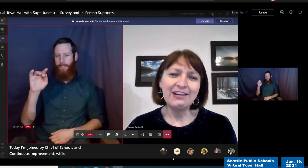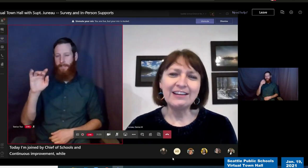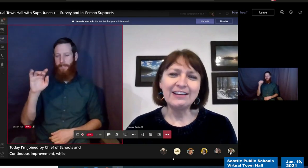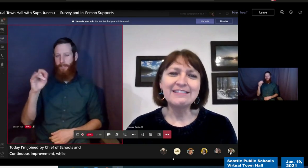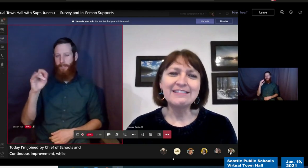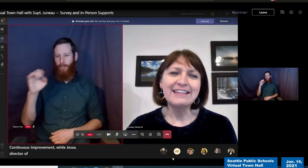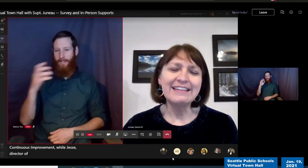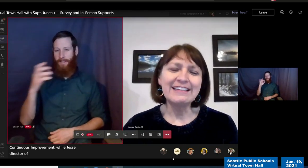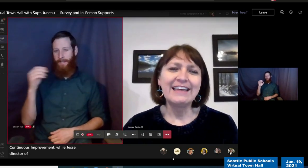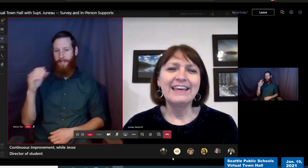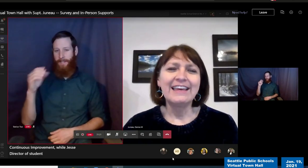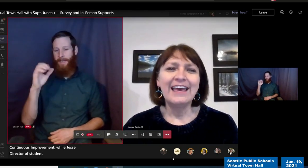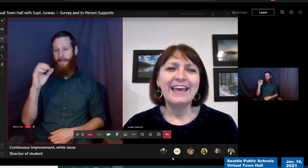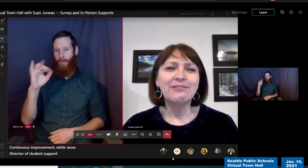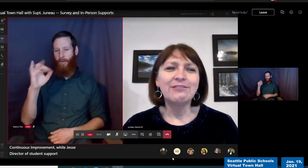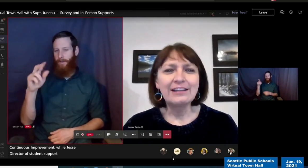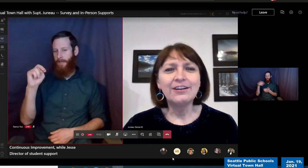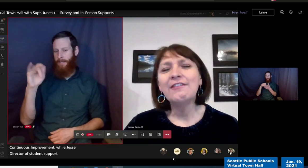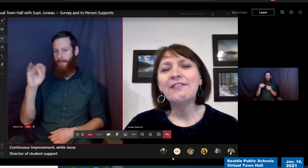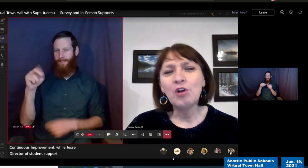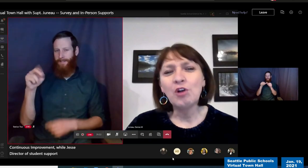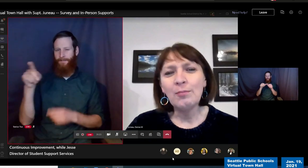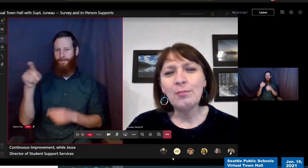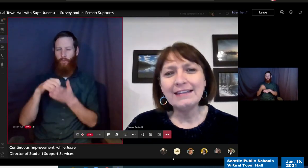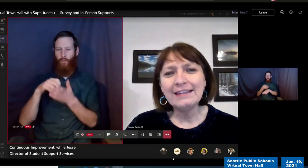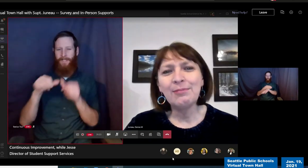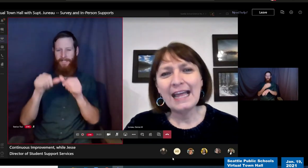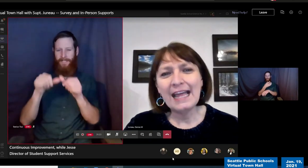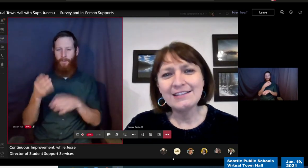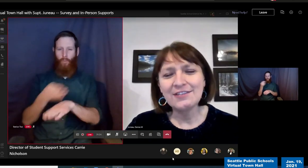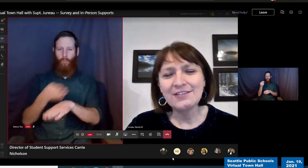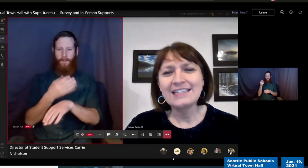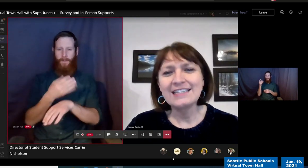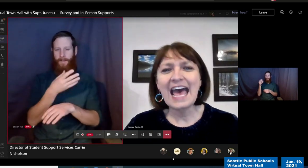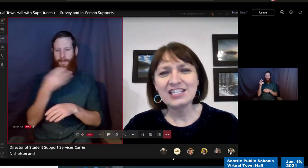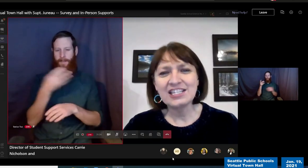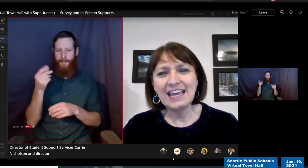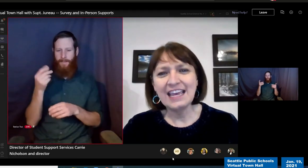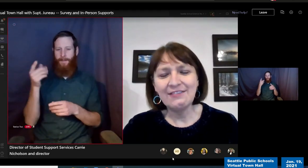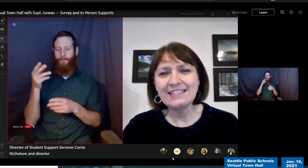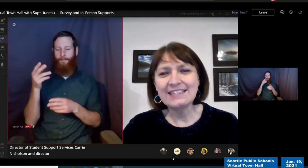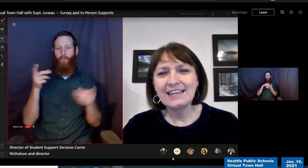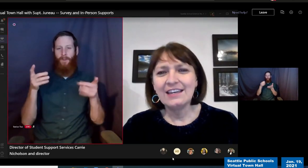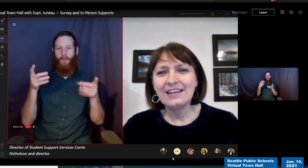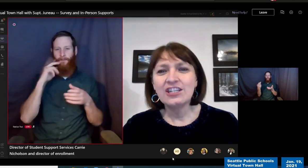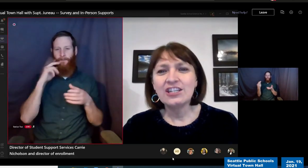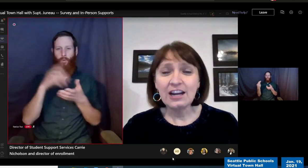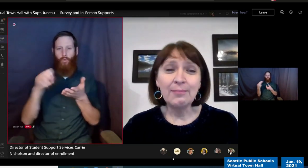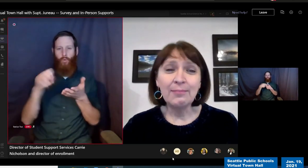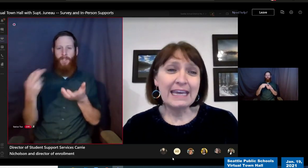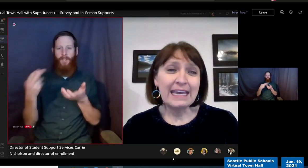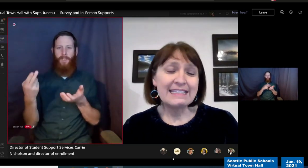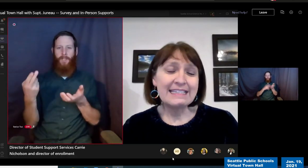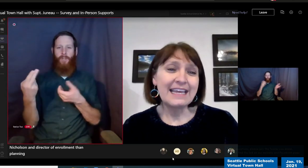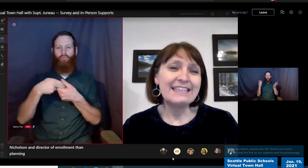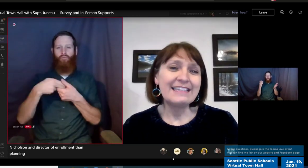Nicholson, and Director of Enrollment and Planning Services, Ashley Davies, to share updates and to answer questions